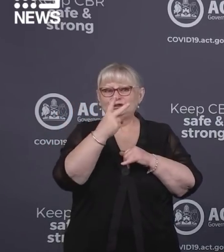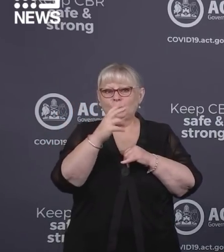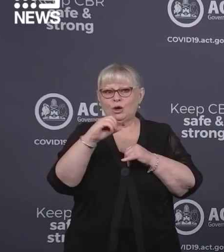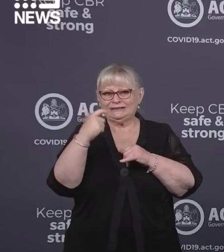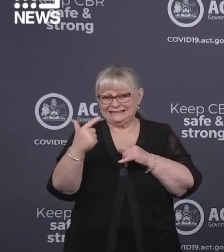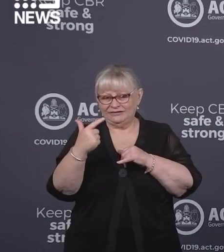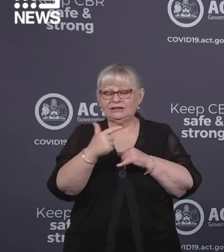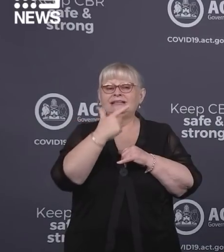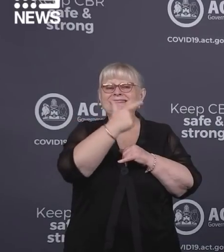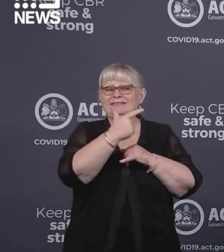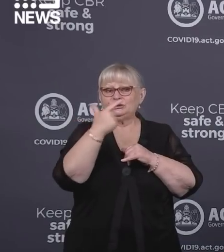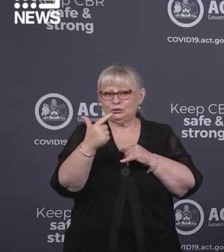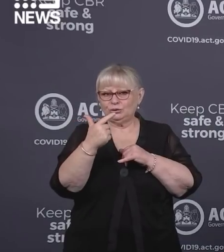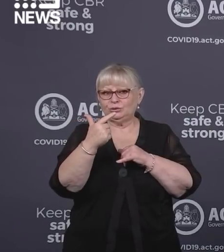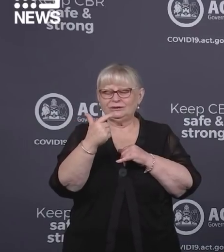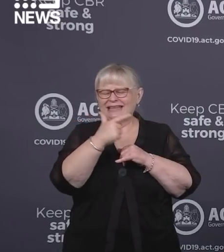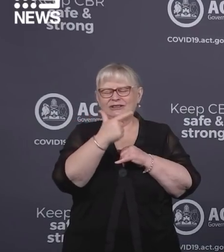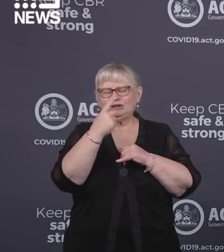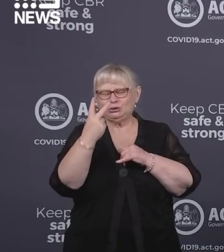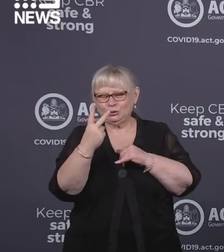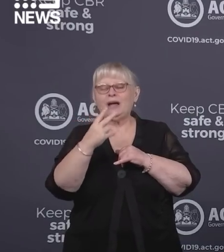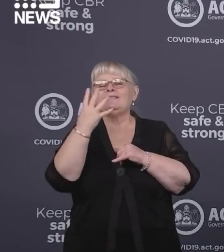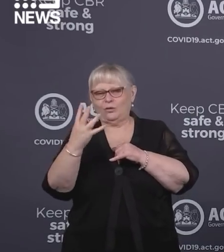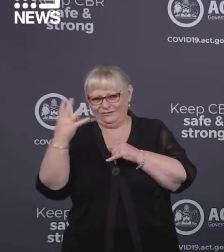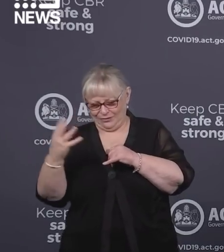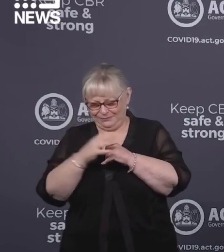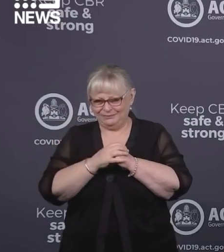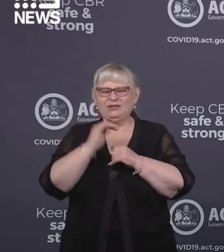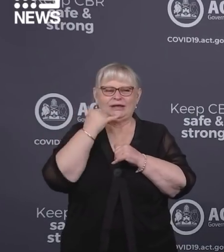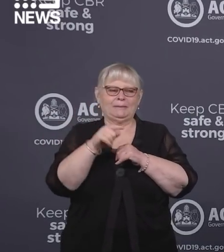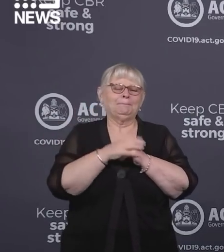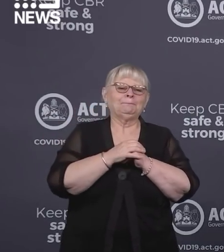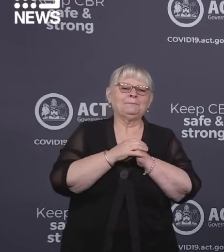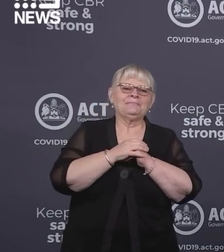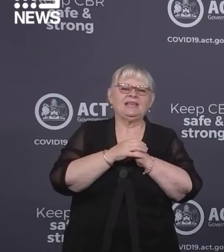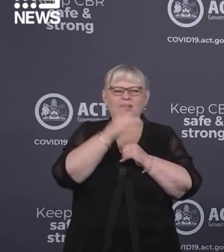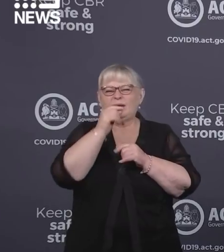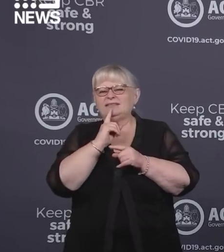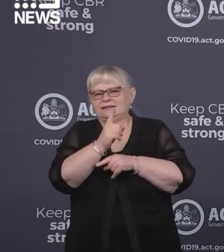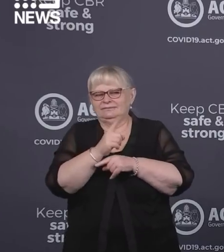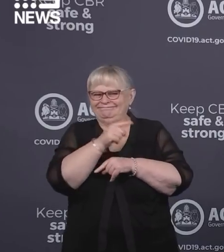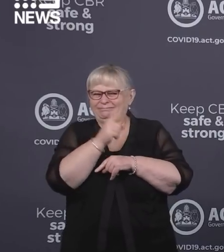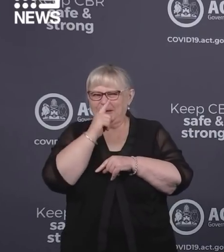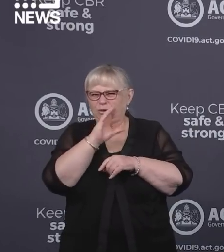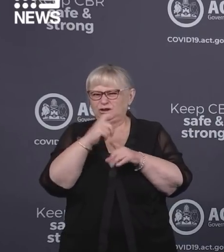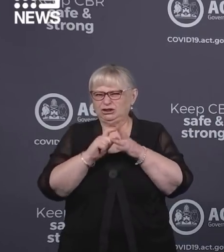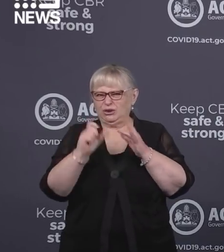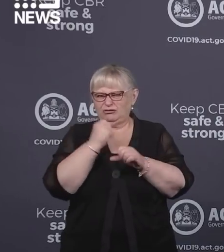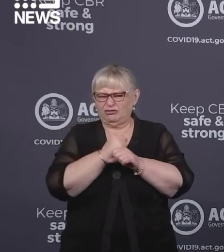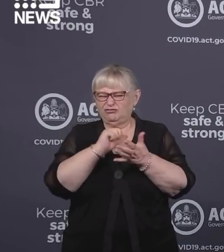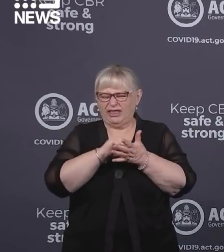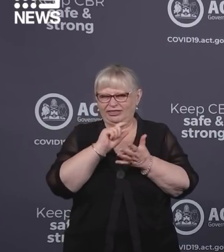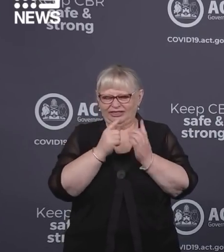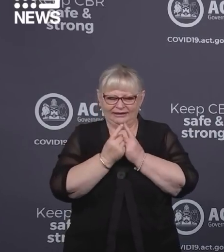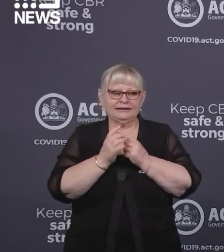7244. In relation to vaccinations, Canberrans continue